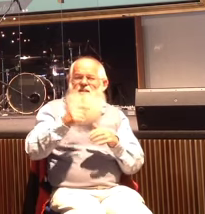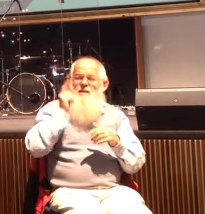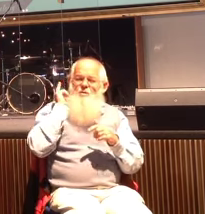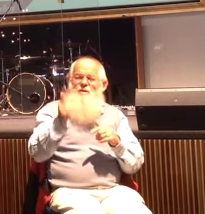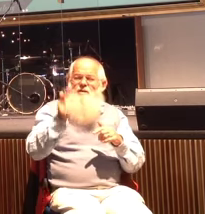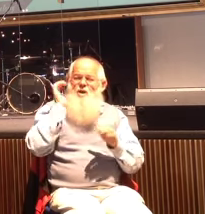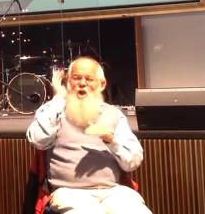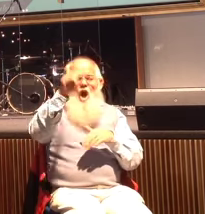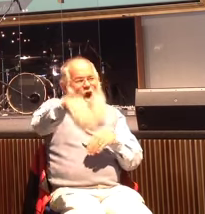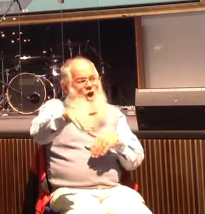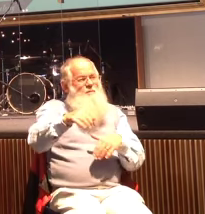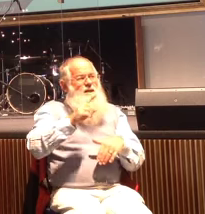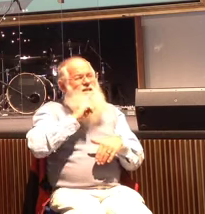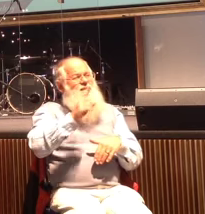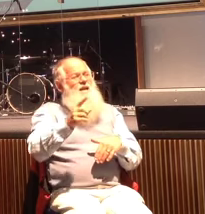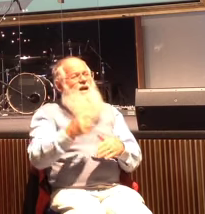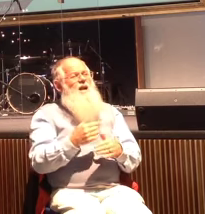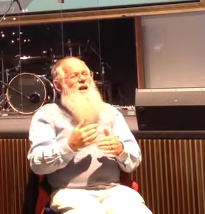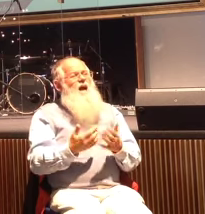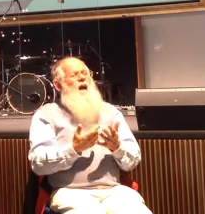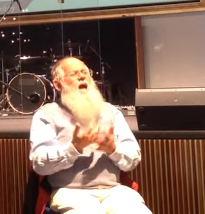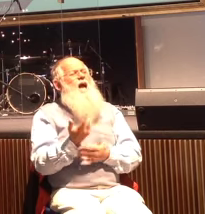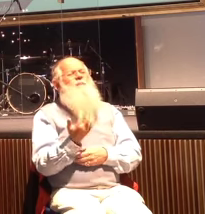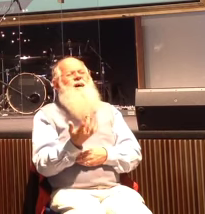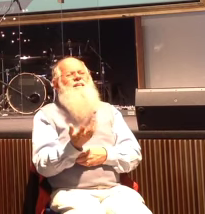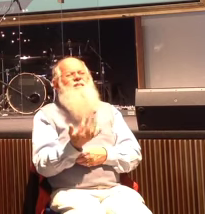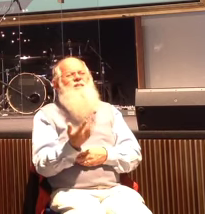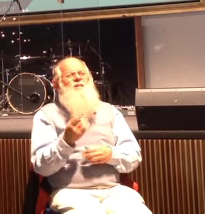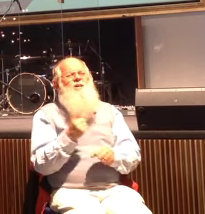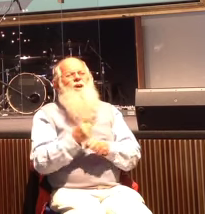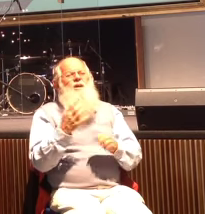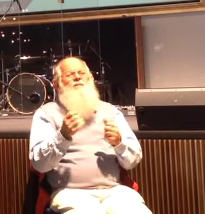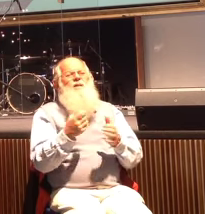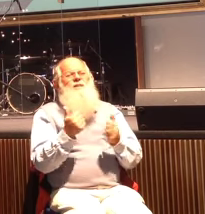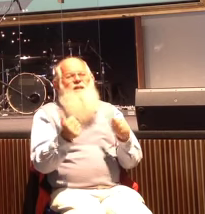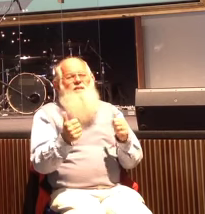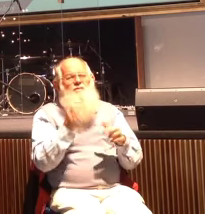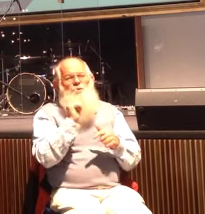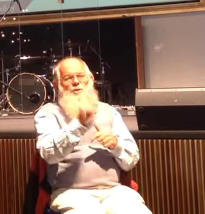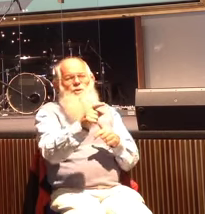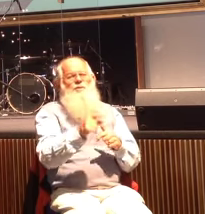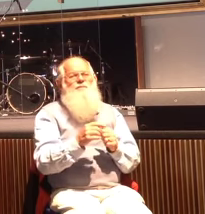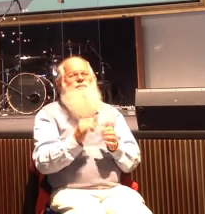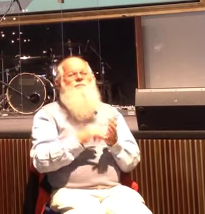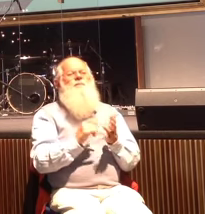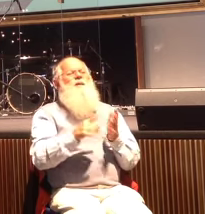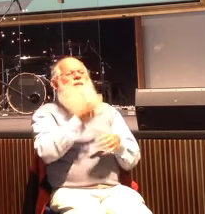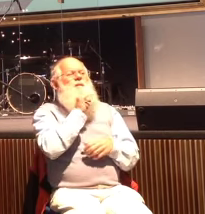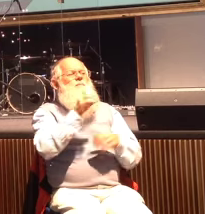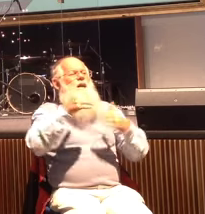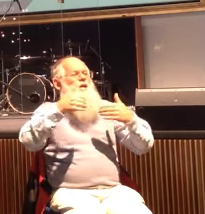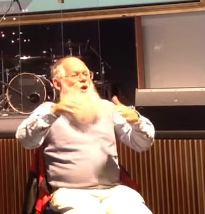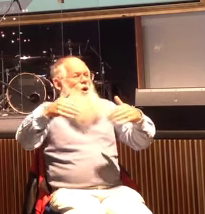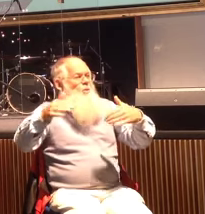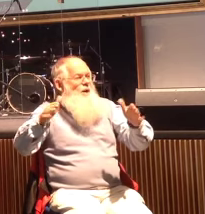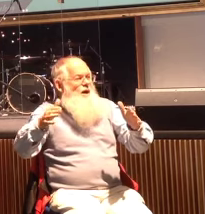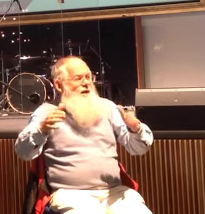and tell how much God has done for you. So the man went away and told all over the town how much